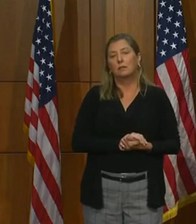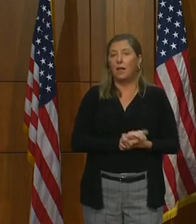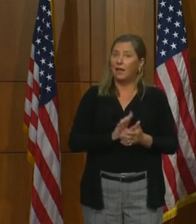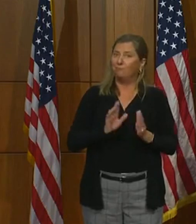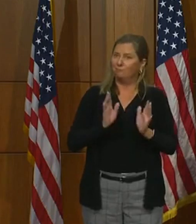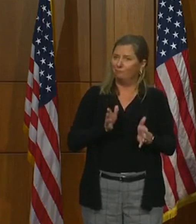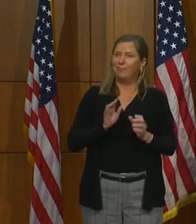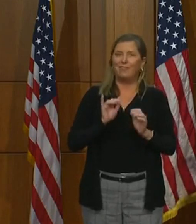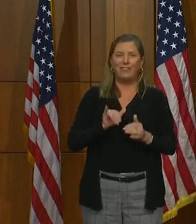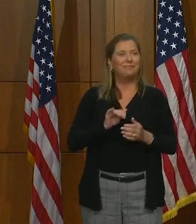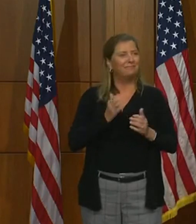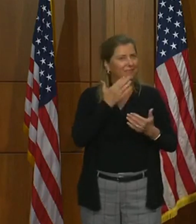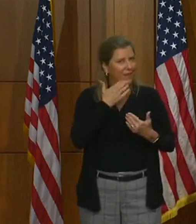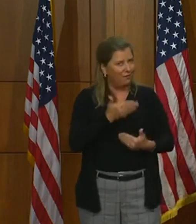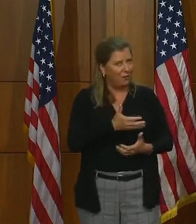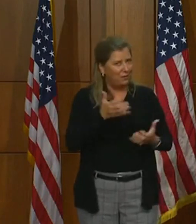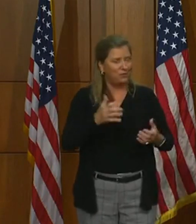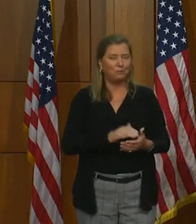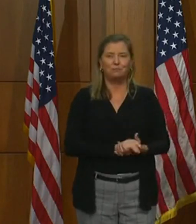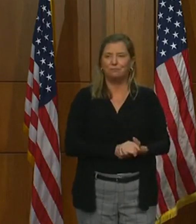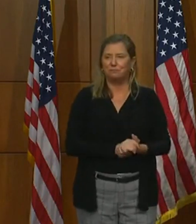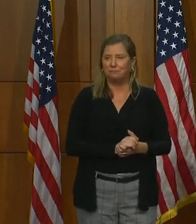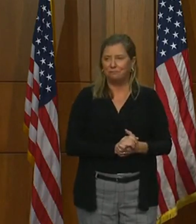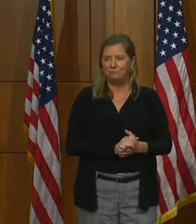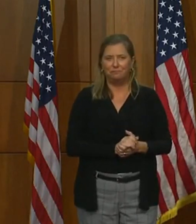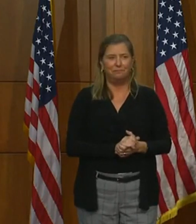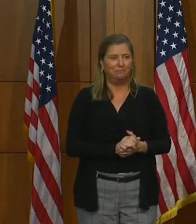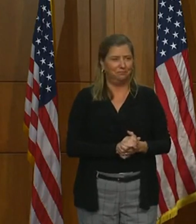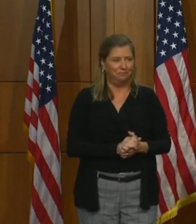I'll just leave it at that. Thank you very much. Thank you, Governor. Thanks, Noah.